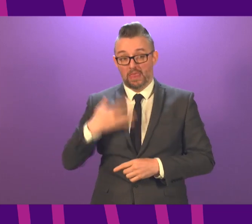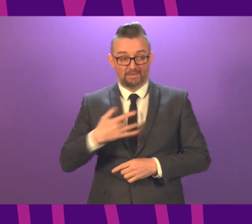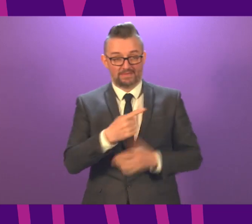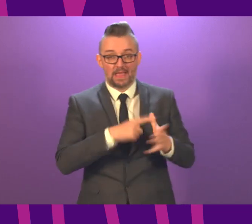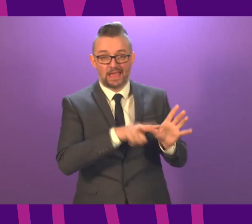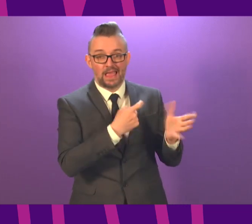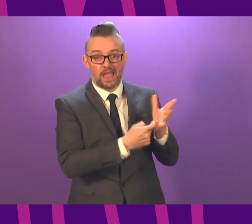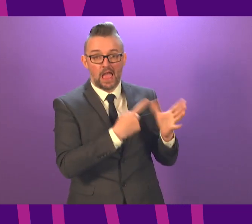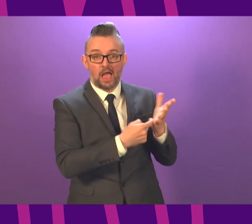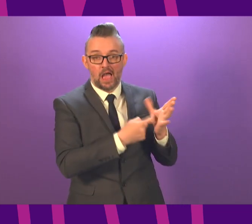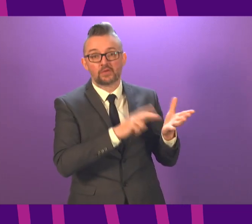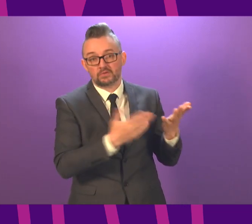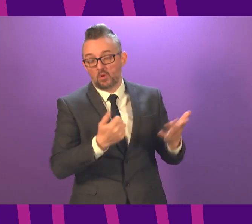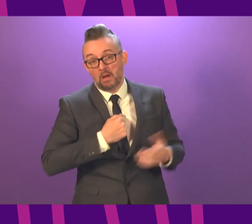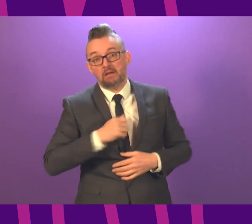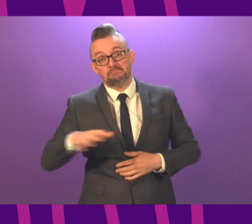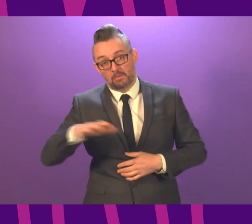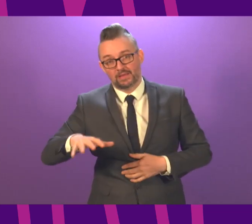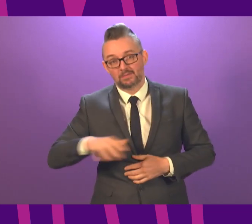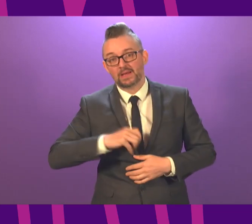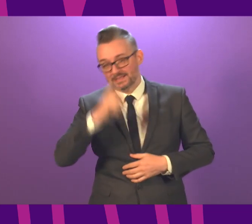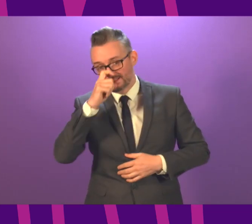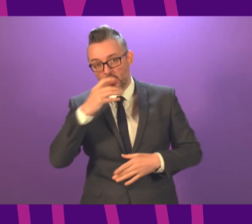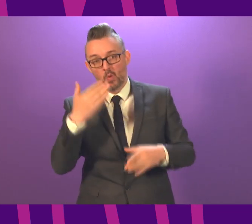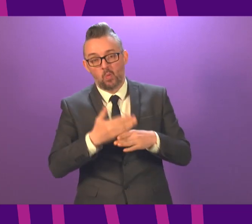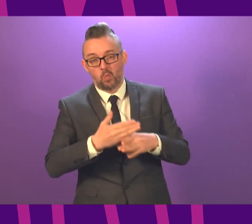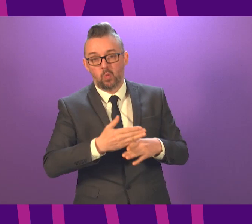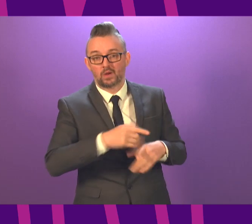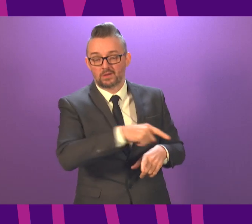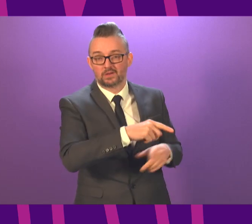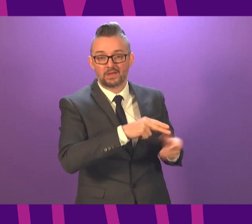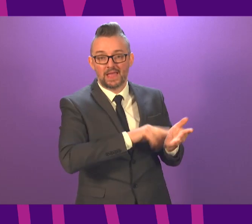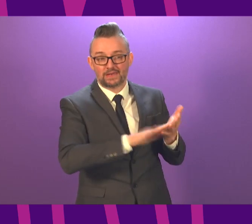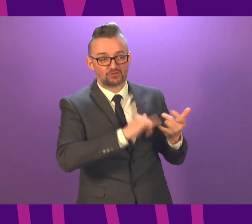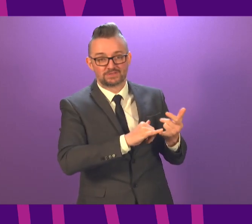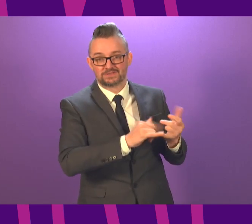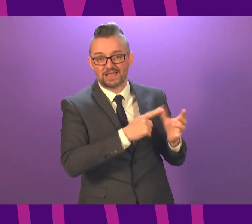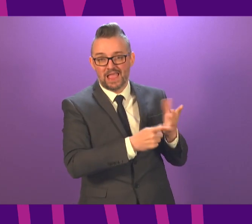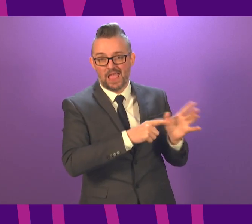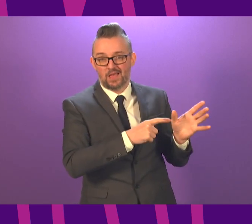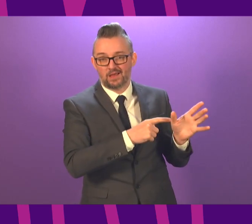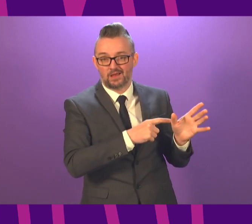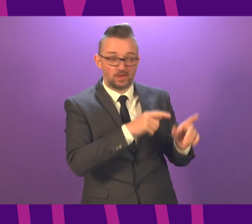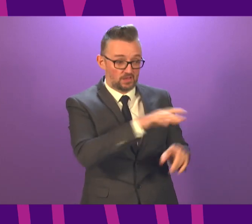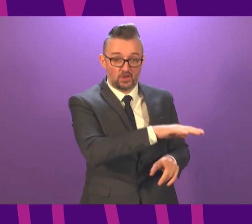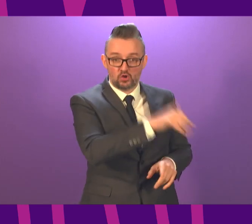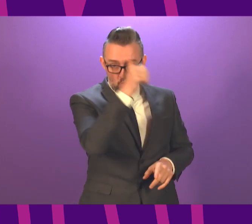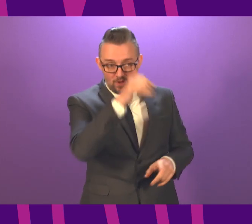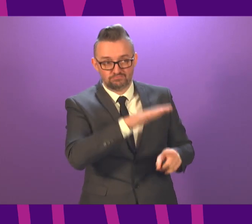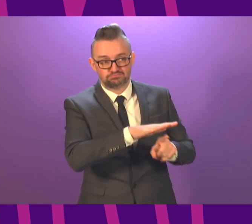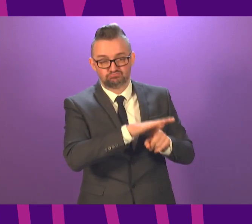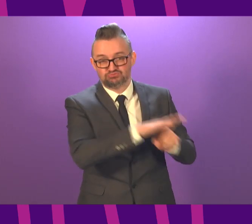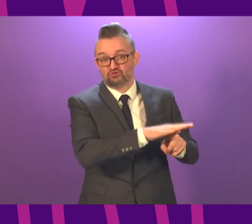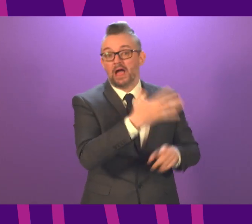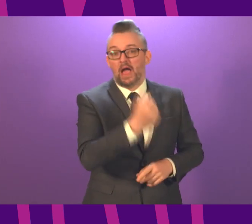you know, it's the health board, many of my family are dependent on, my sister works in NHS Ayrshire and Arran, and I know the particular pressures there, but